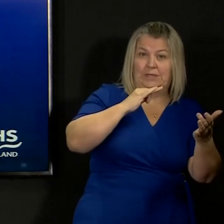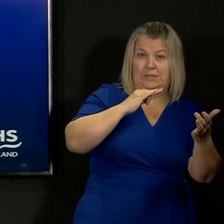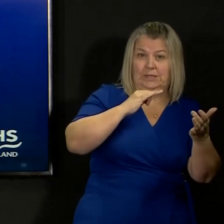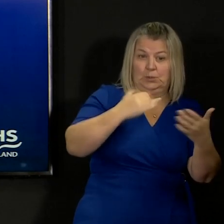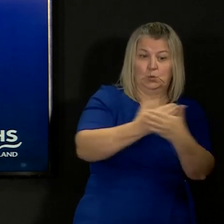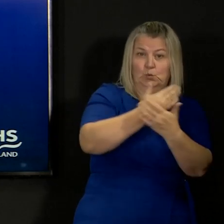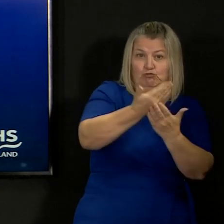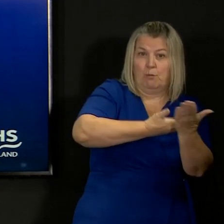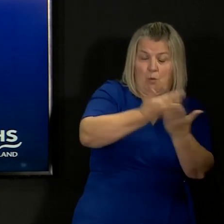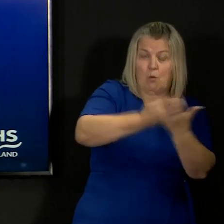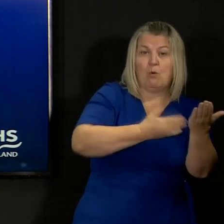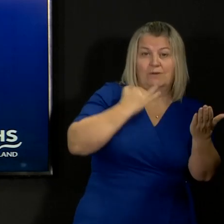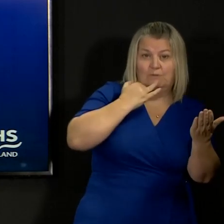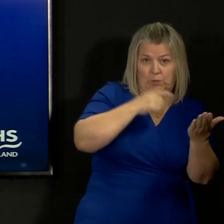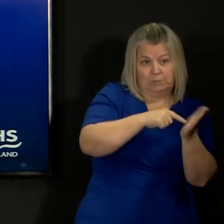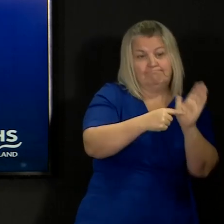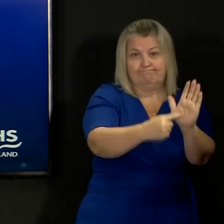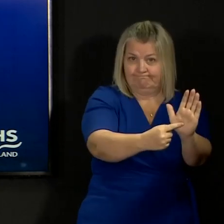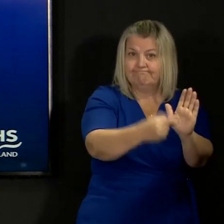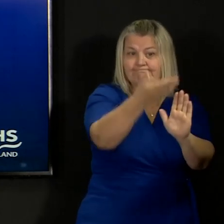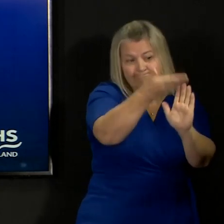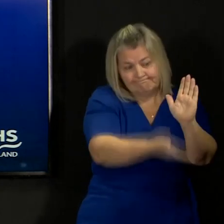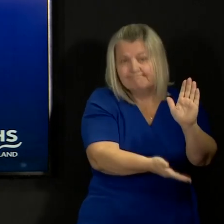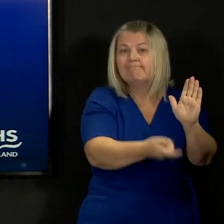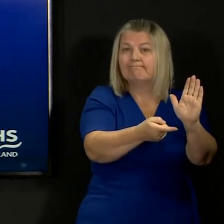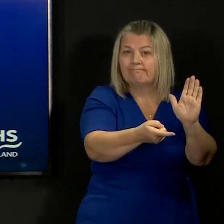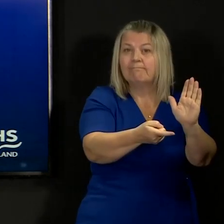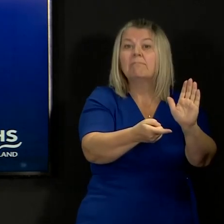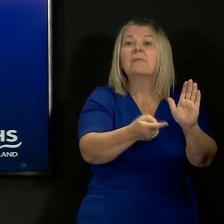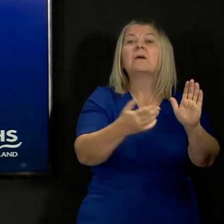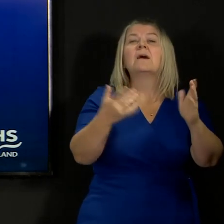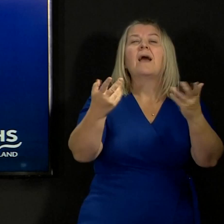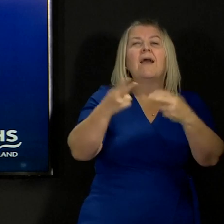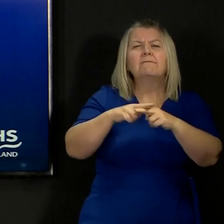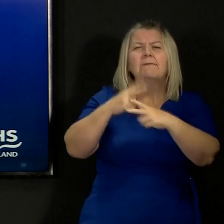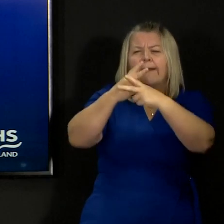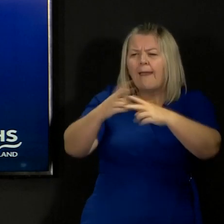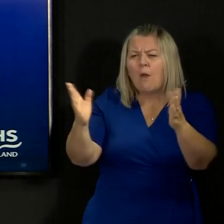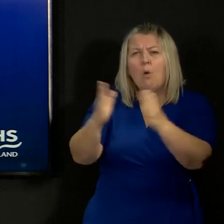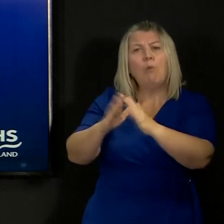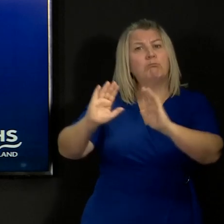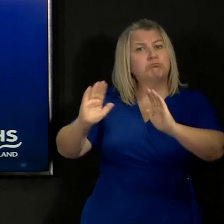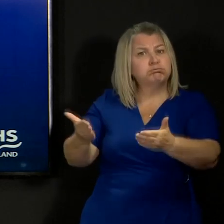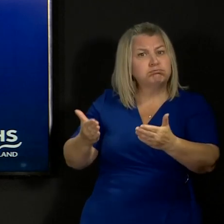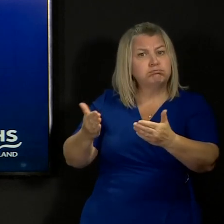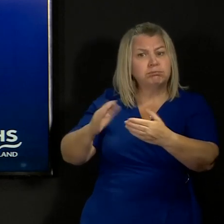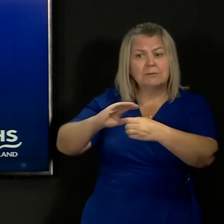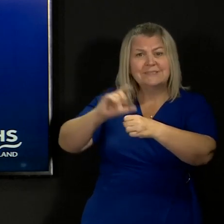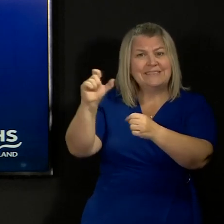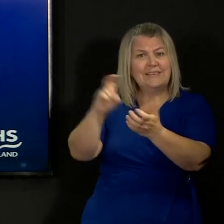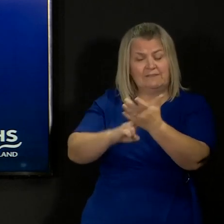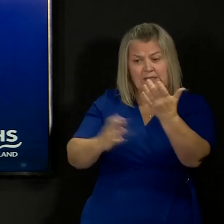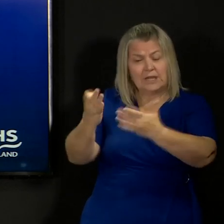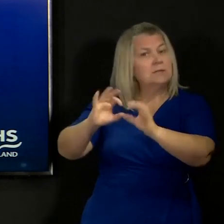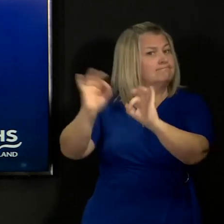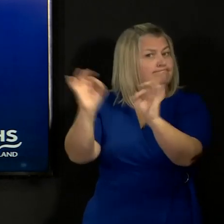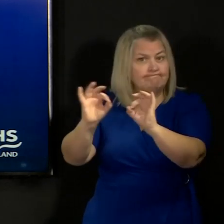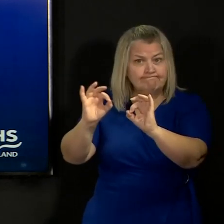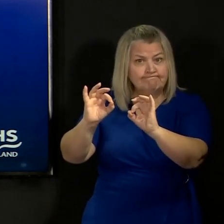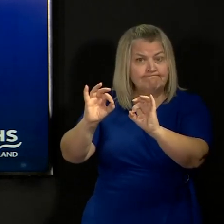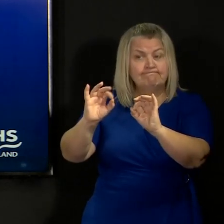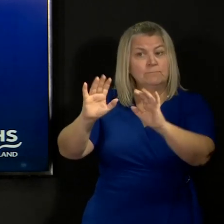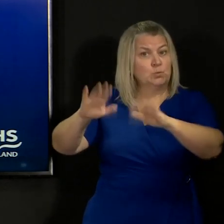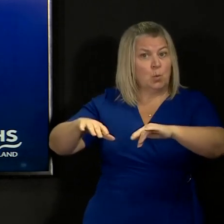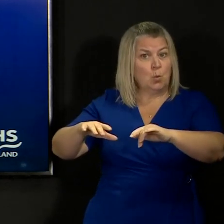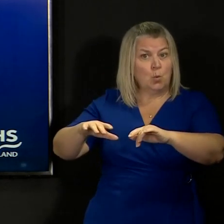remembering that care homes where there is no active case, those care home workers will be tested on a regular basis